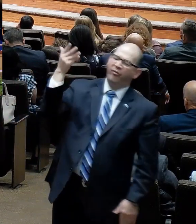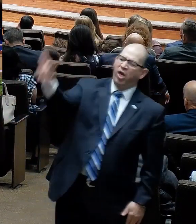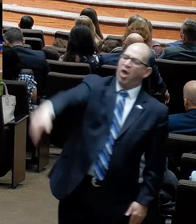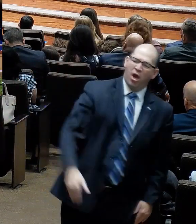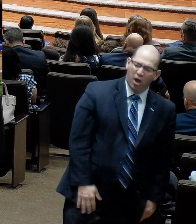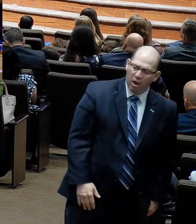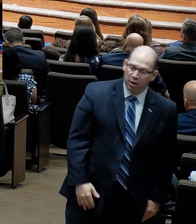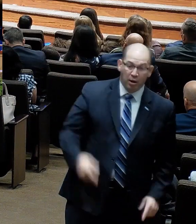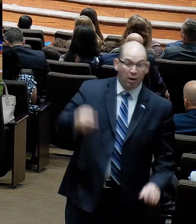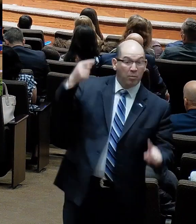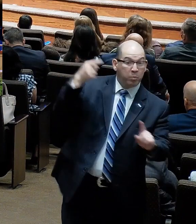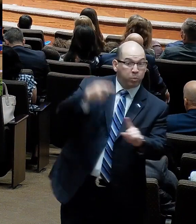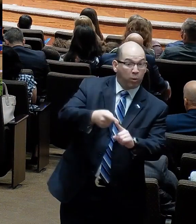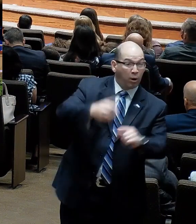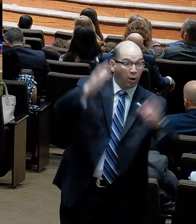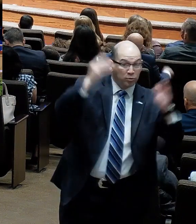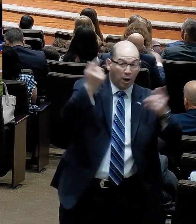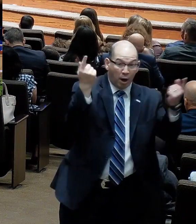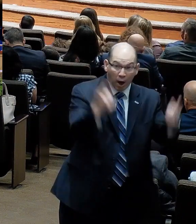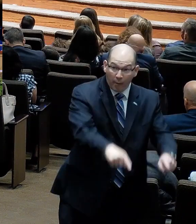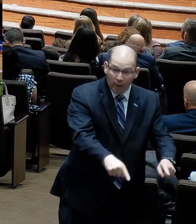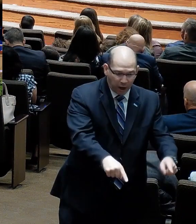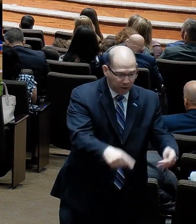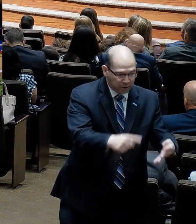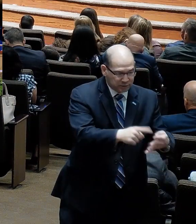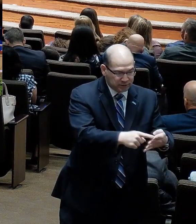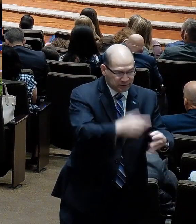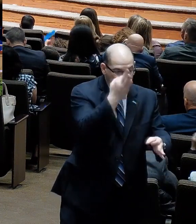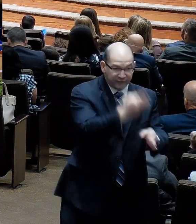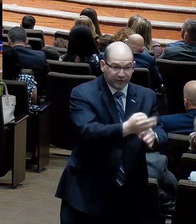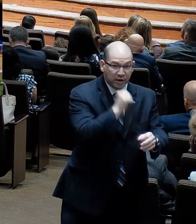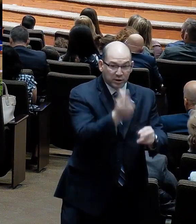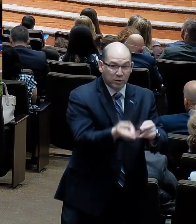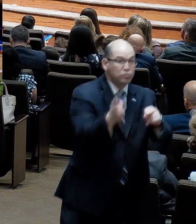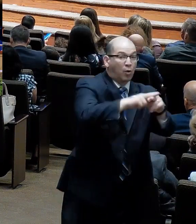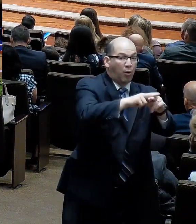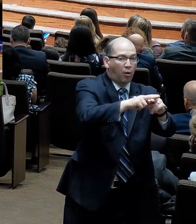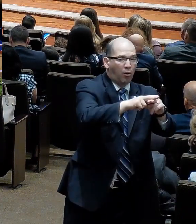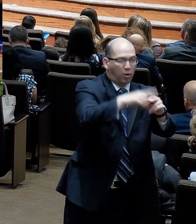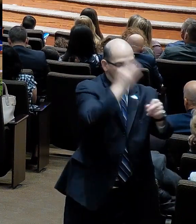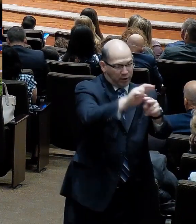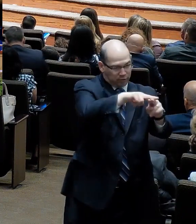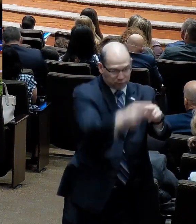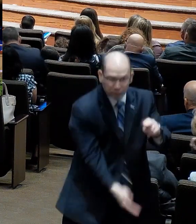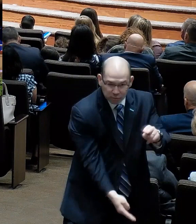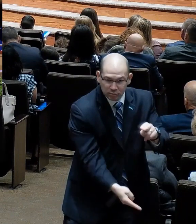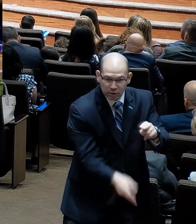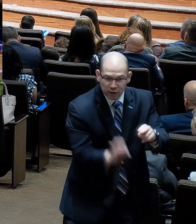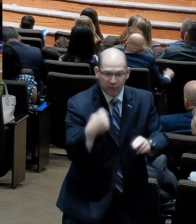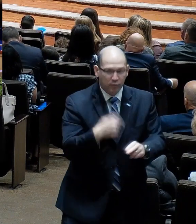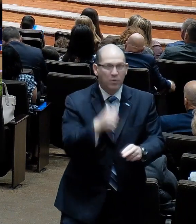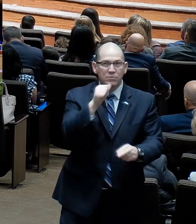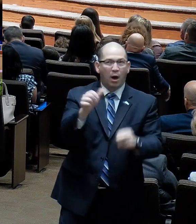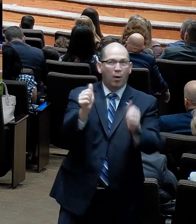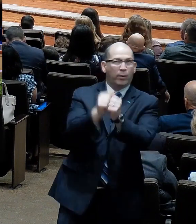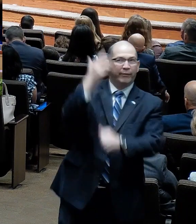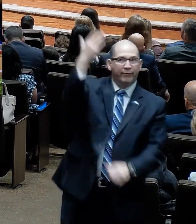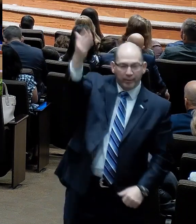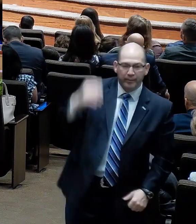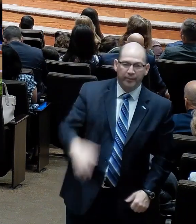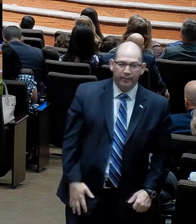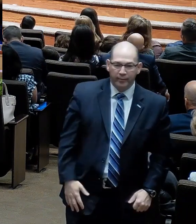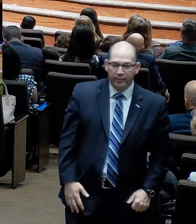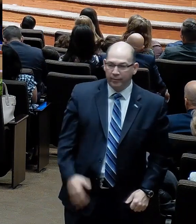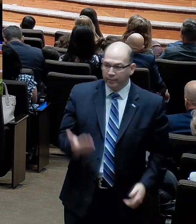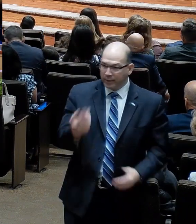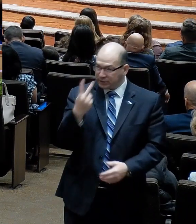into my life and what did I? I didn't walk with Jesus through the trial. Trials can have the exact opposite four effects. How many times have you seen it? Weaken your